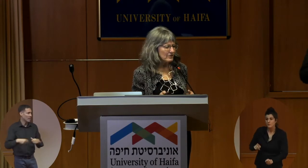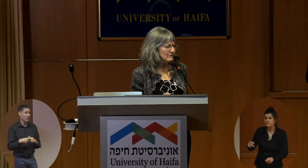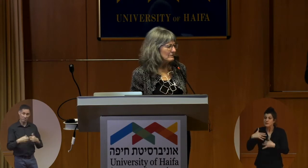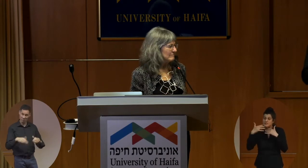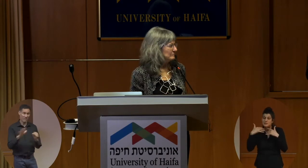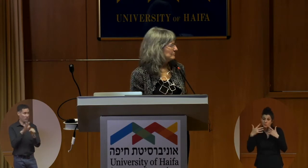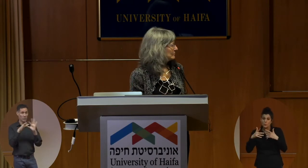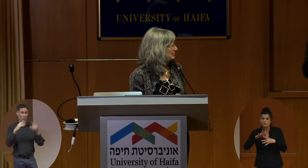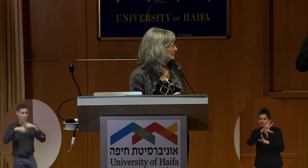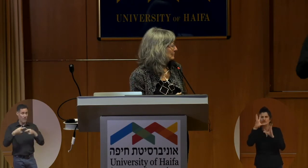shovels.